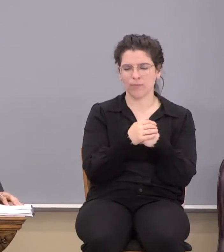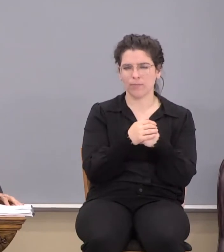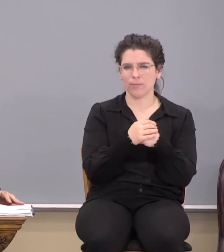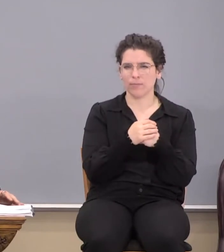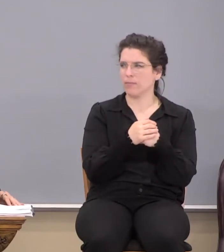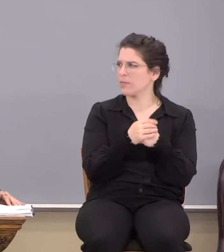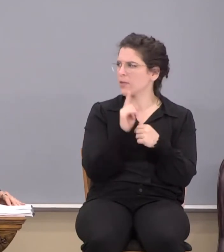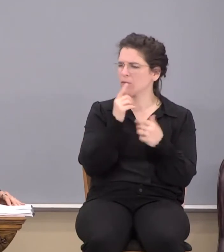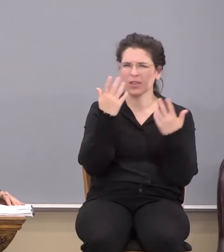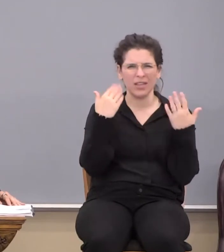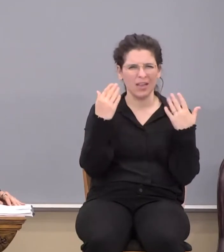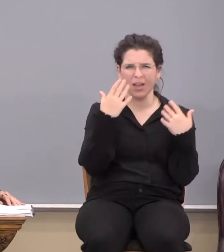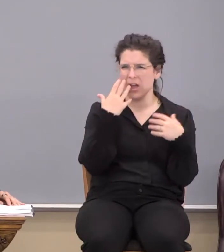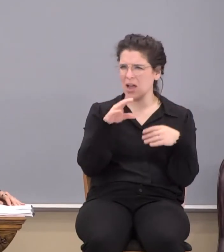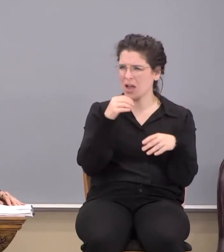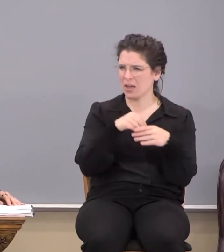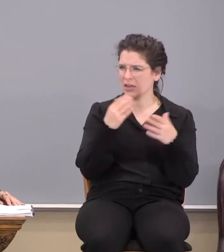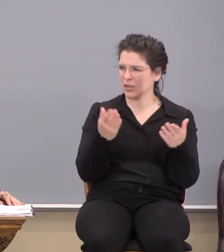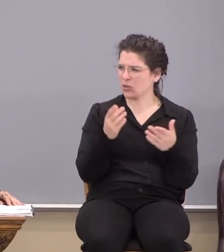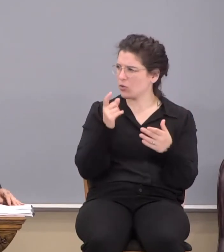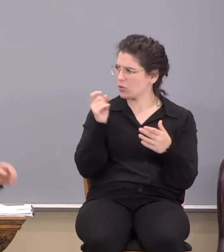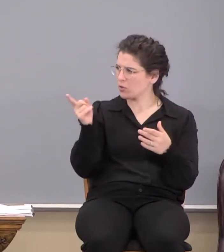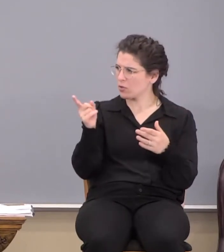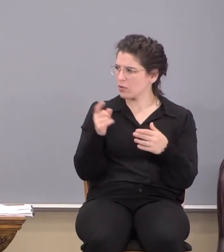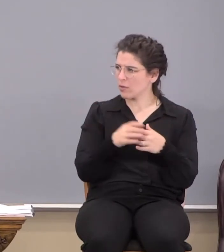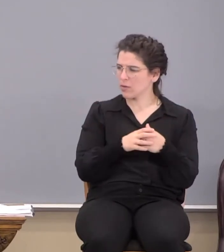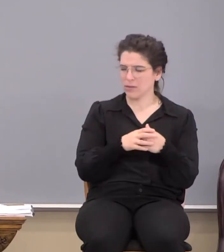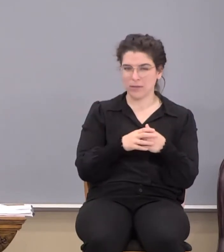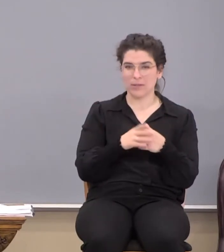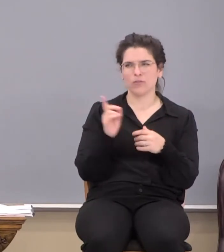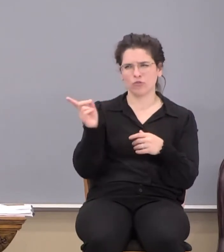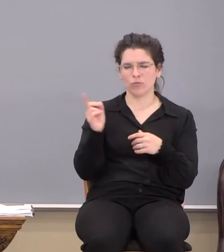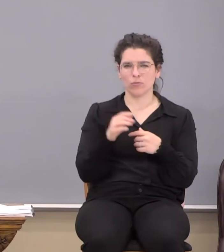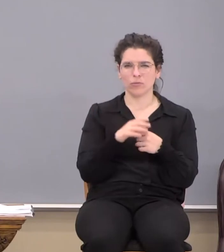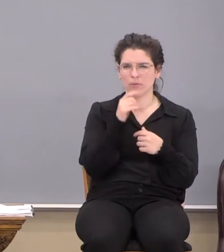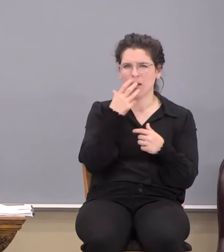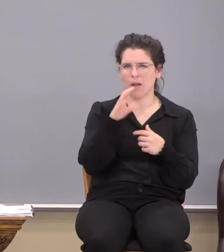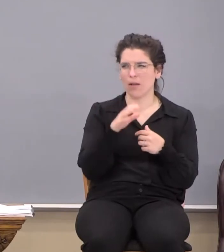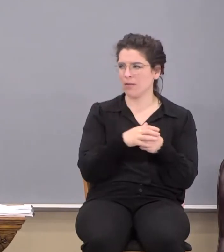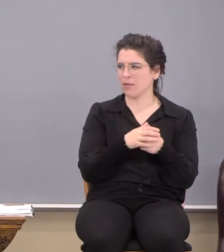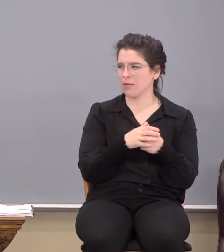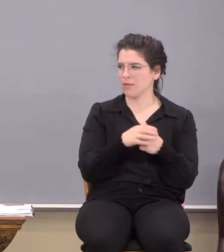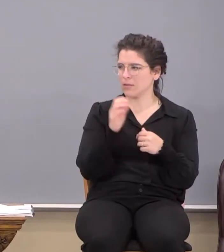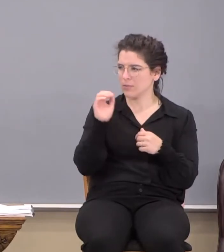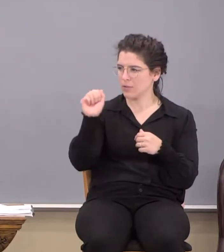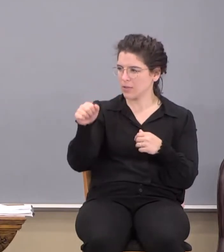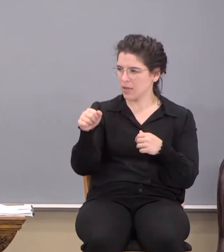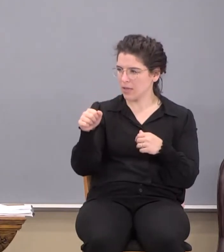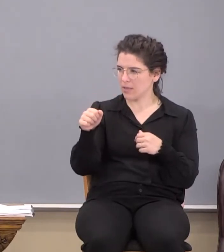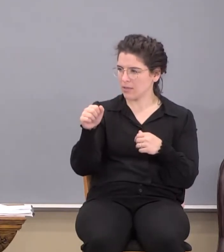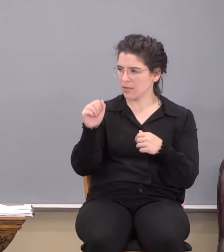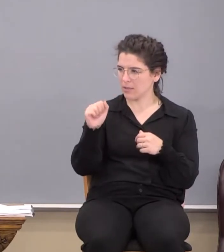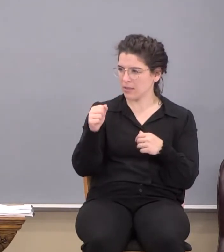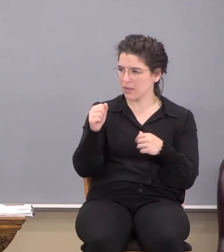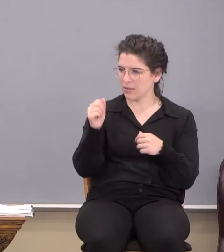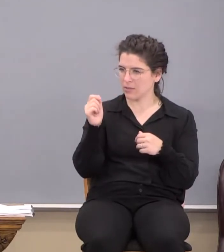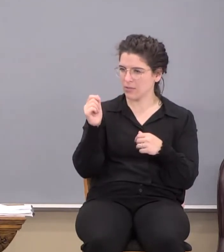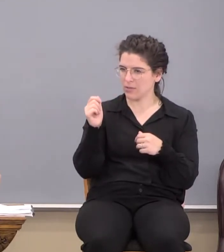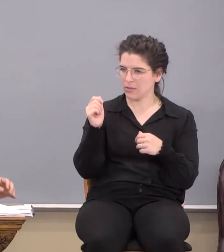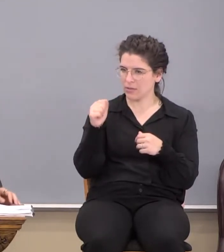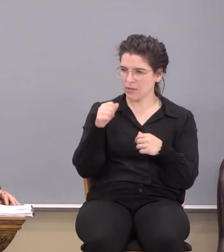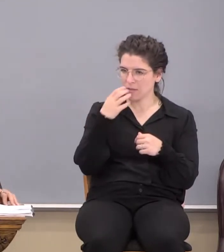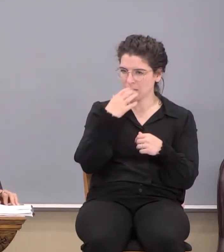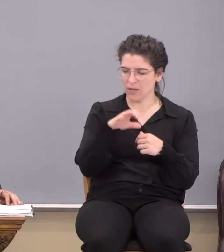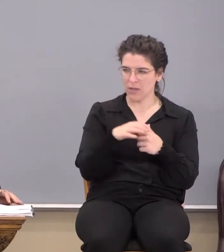Is it getting really hot in here or is it me? Okay, alright. Someone said yes meaning is it, yes y'all anyway.